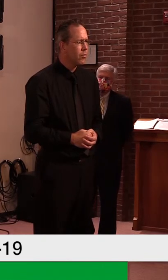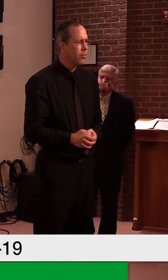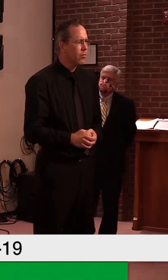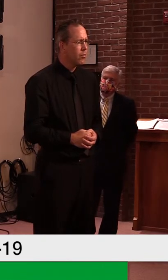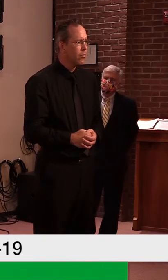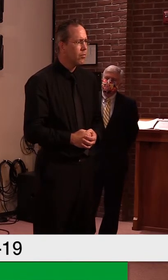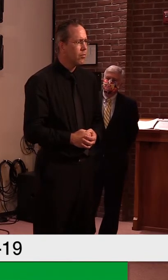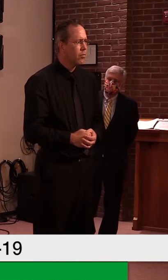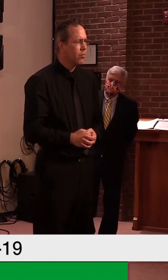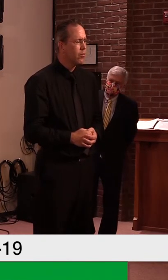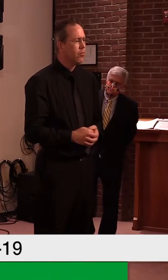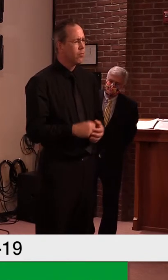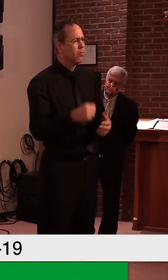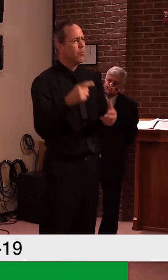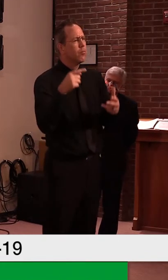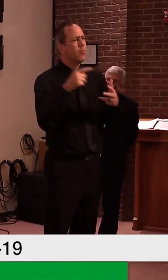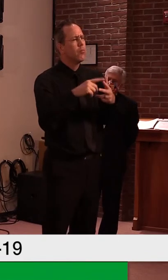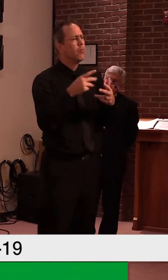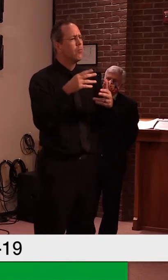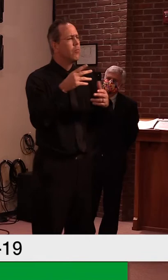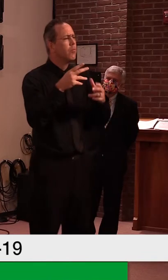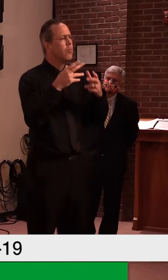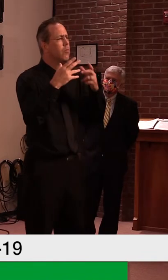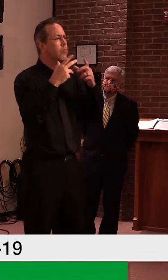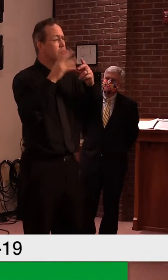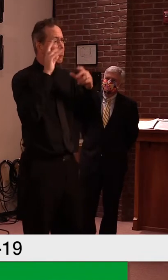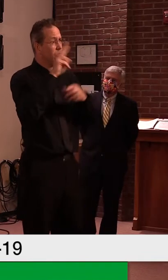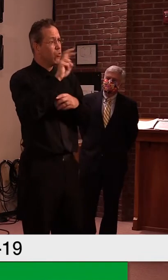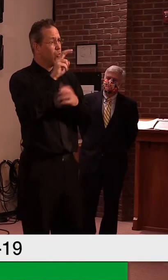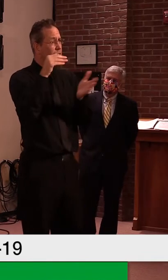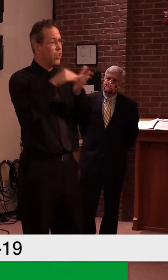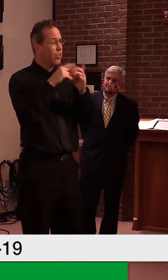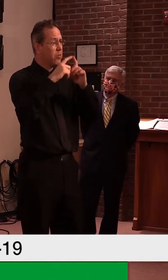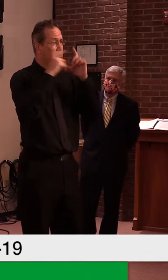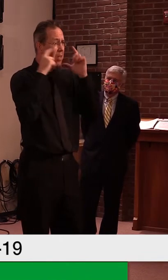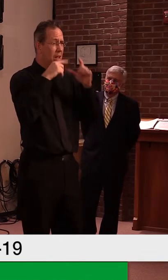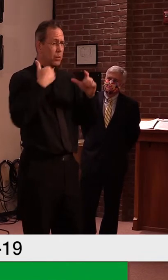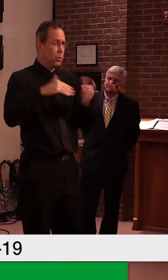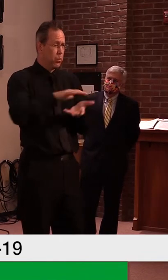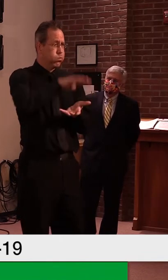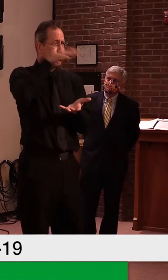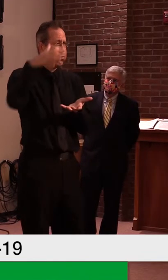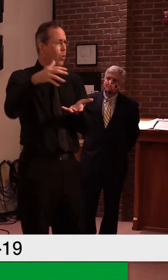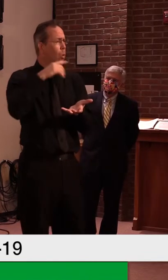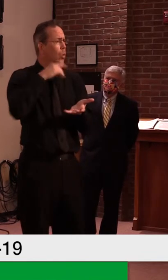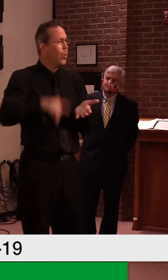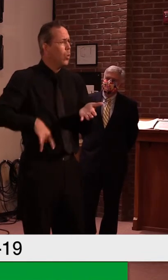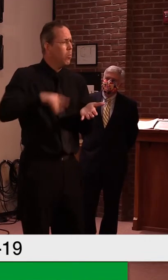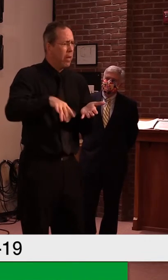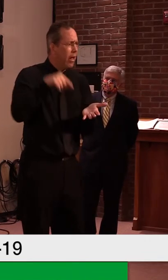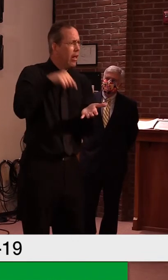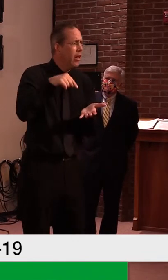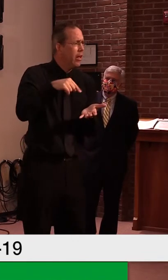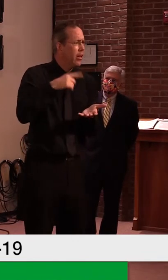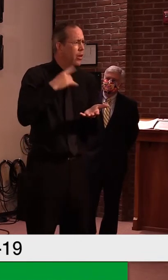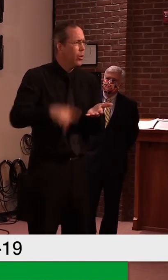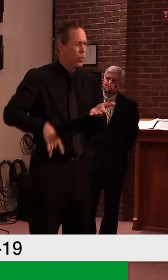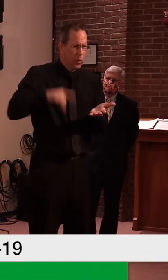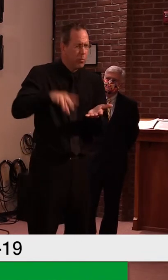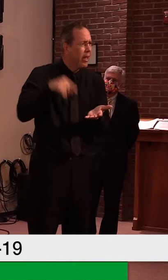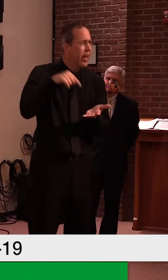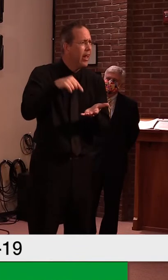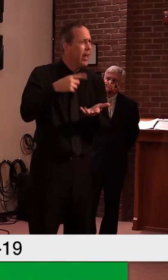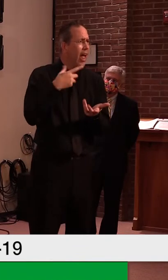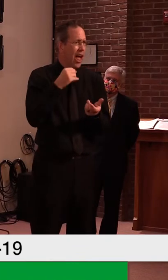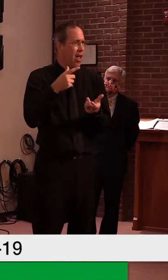at a, uh, community action place or, you fire station or whatever? Yeah. You mean the accountability